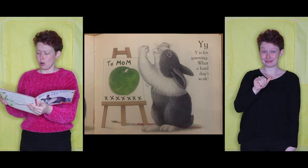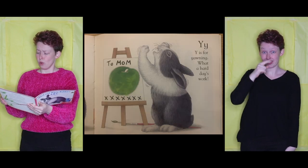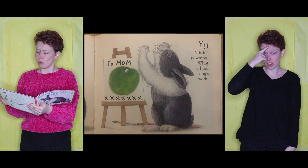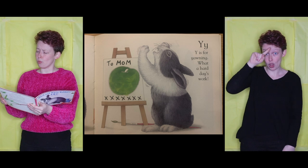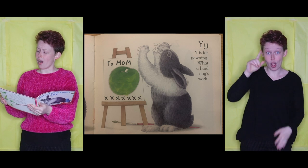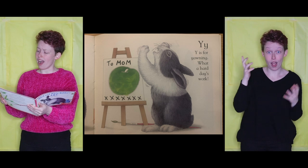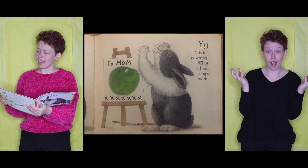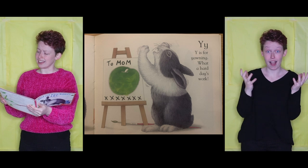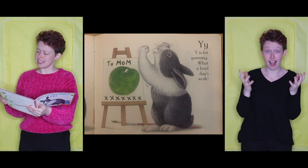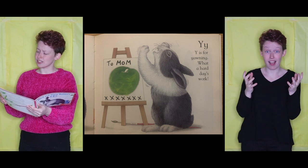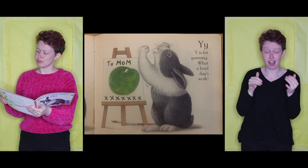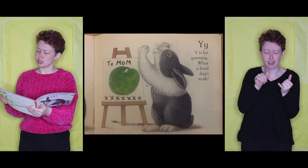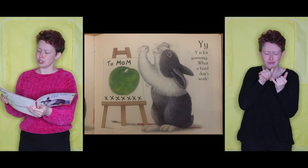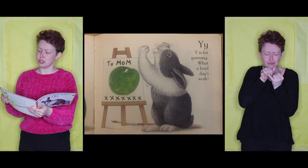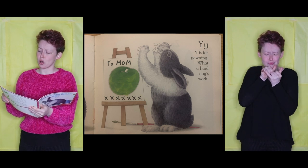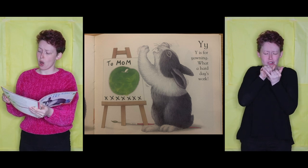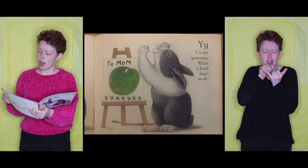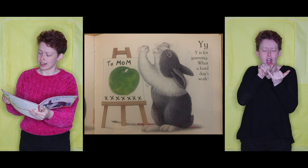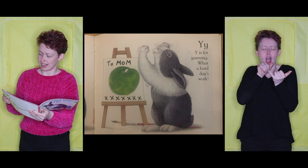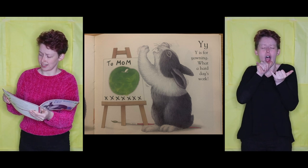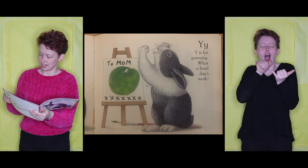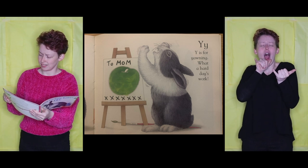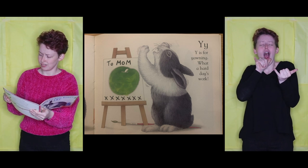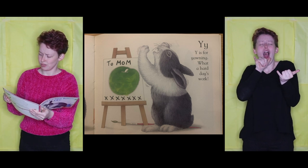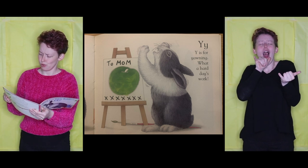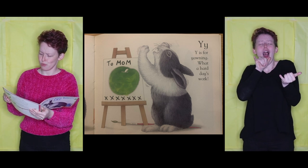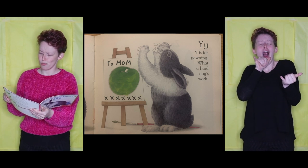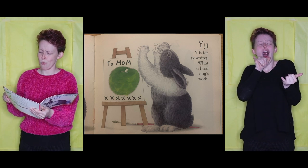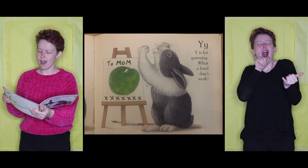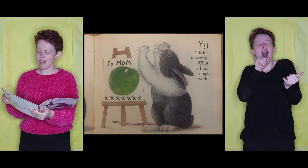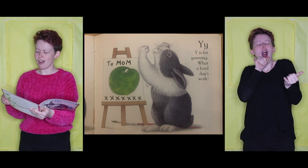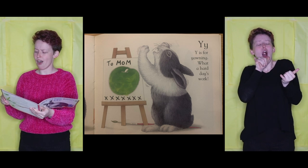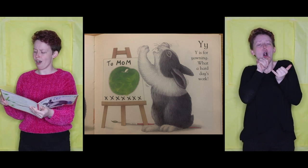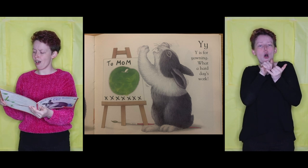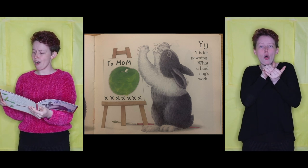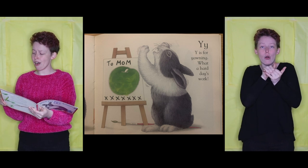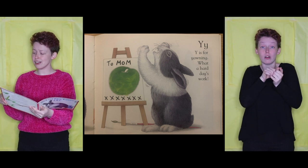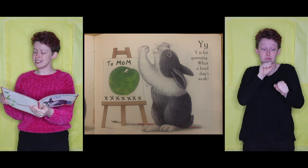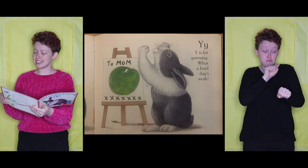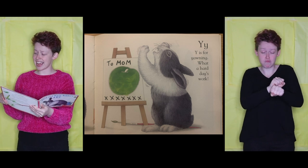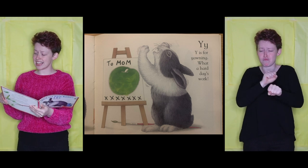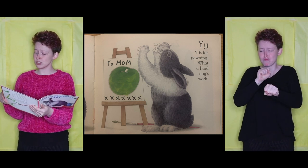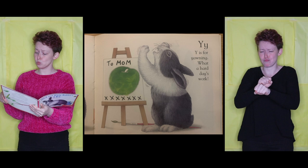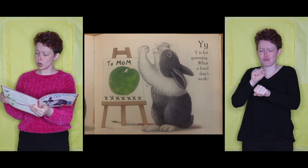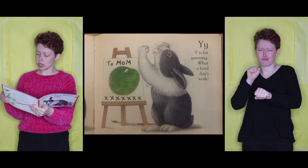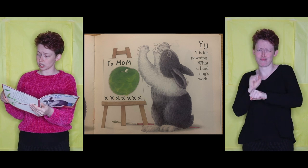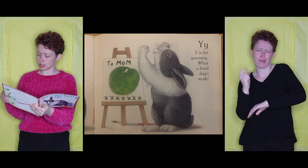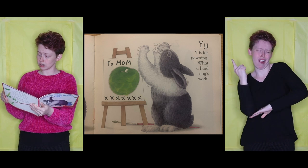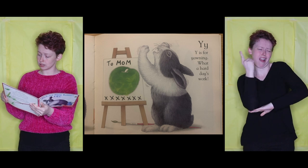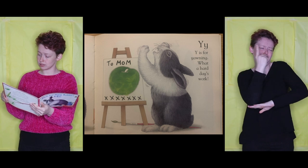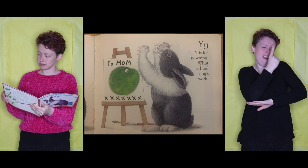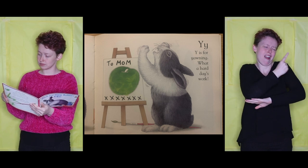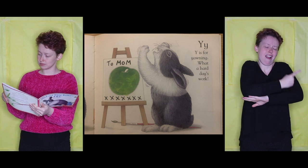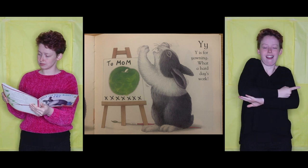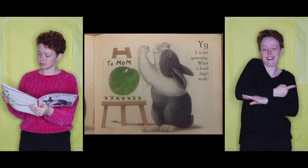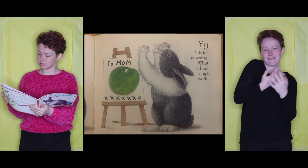Y is for Yawning. is What a Hard Day's Work!